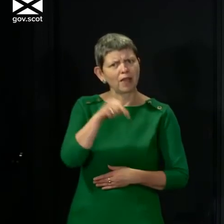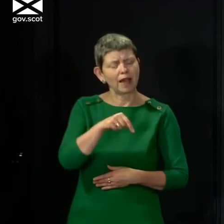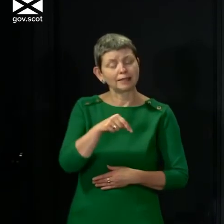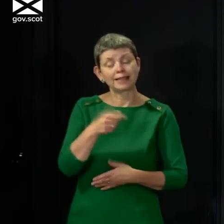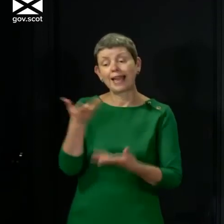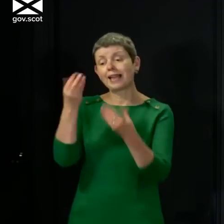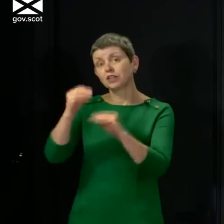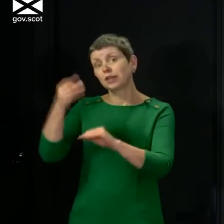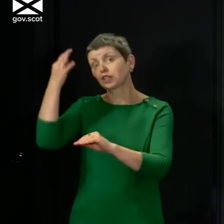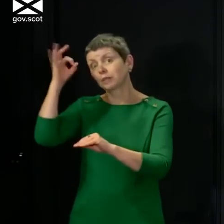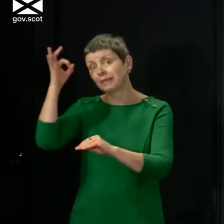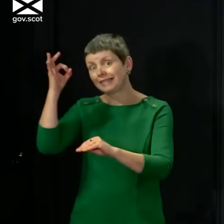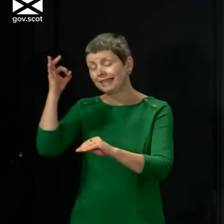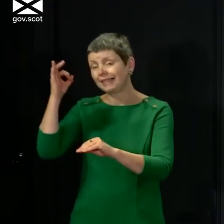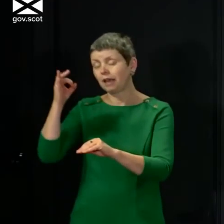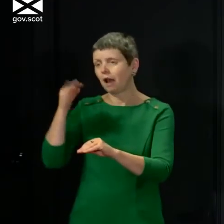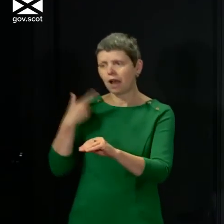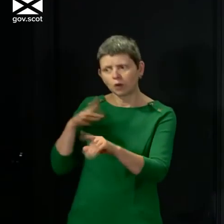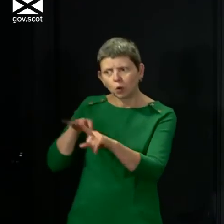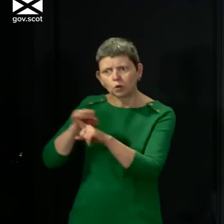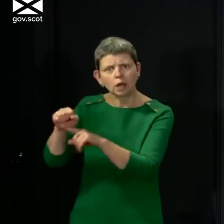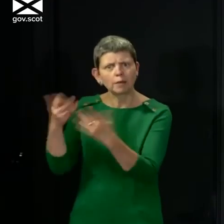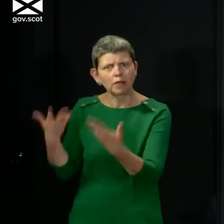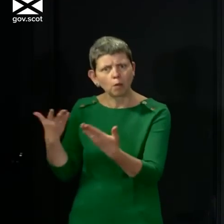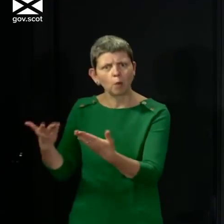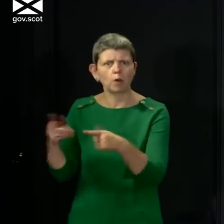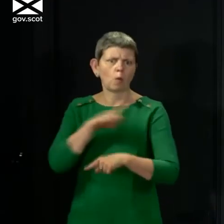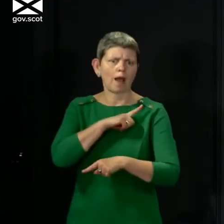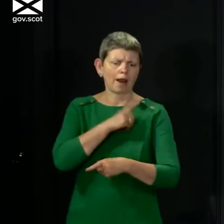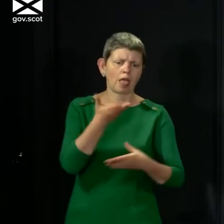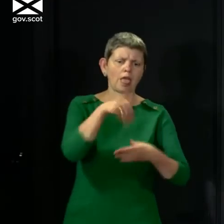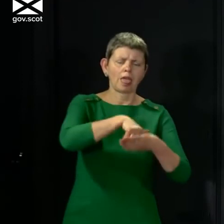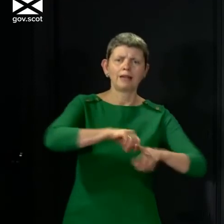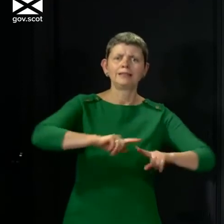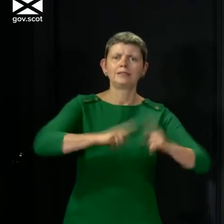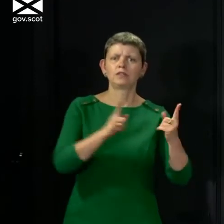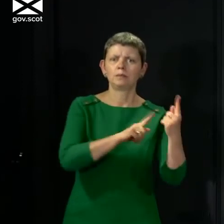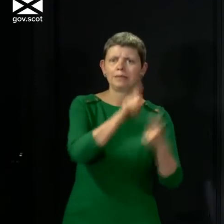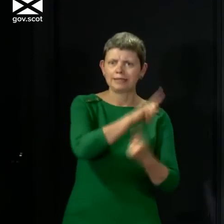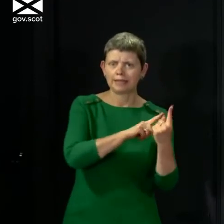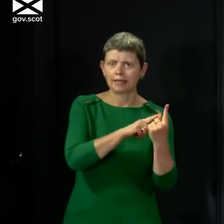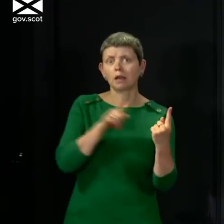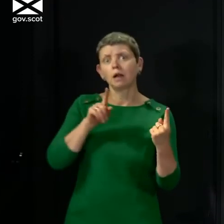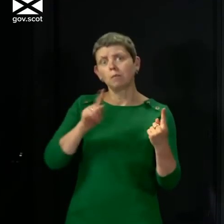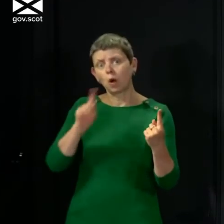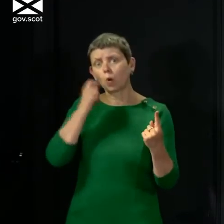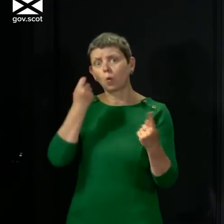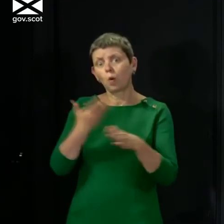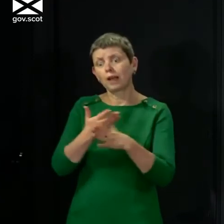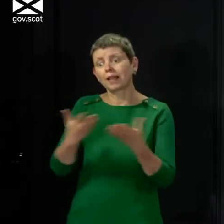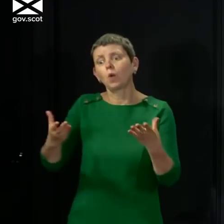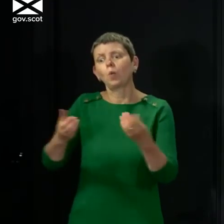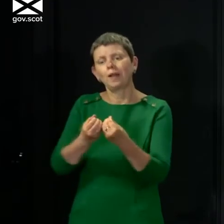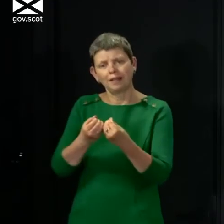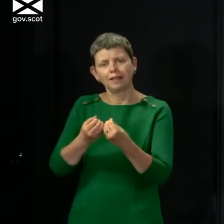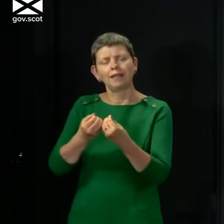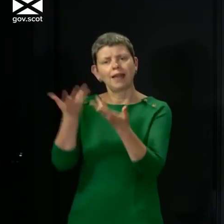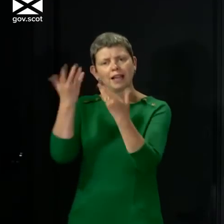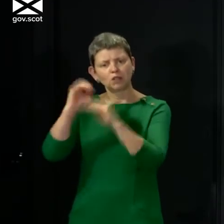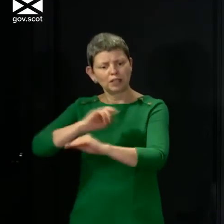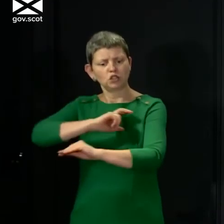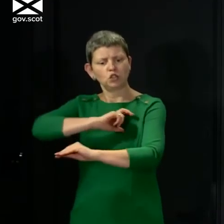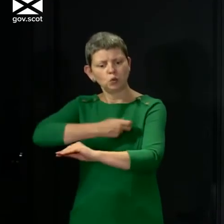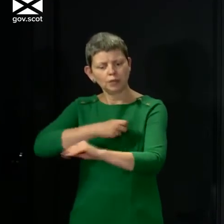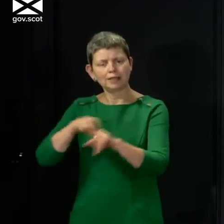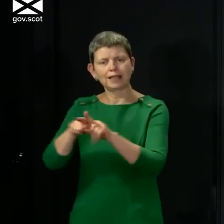Committee this morning, but I will do so later. And obviously, we are working with the education unions, as we're working with parent